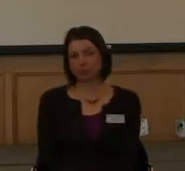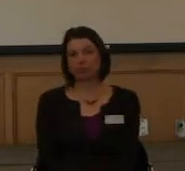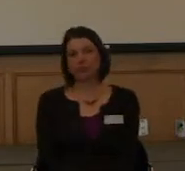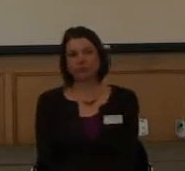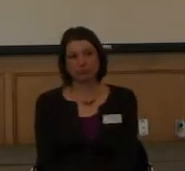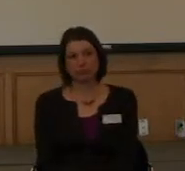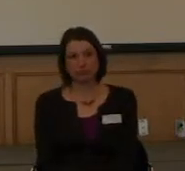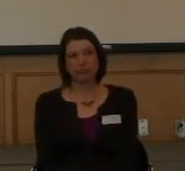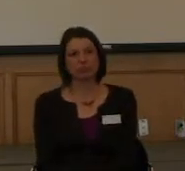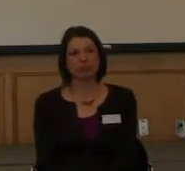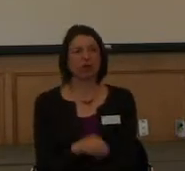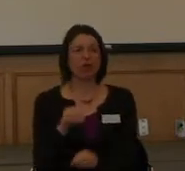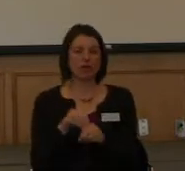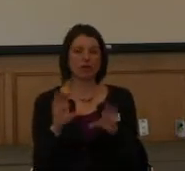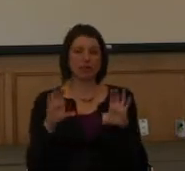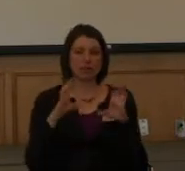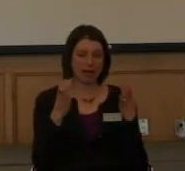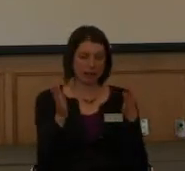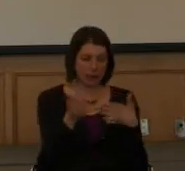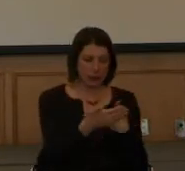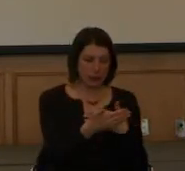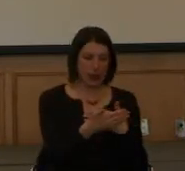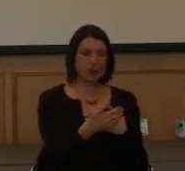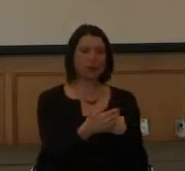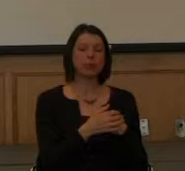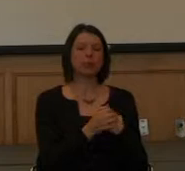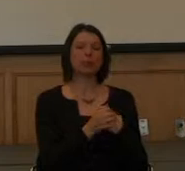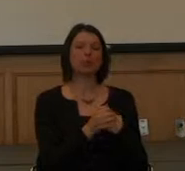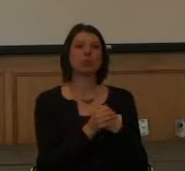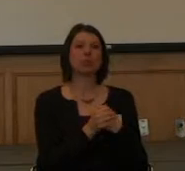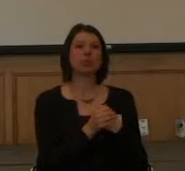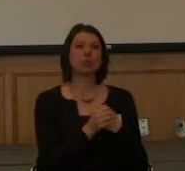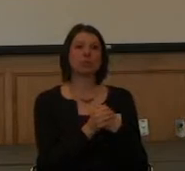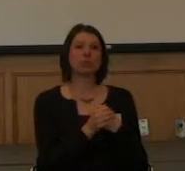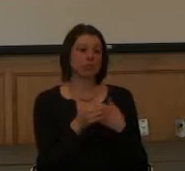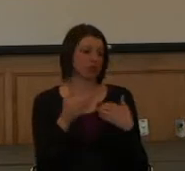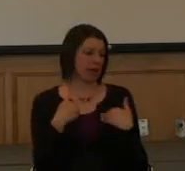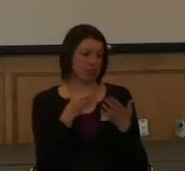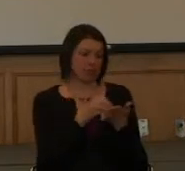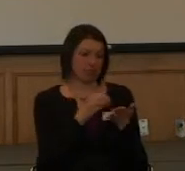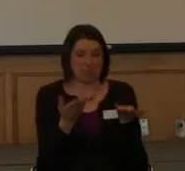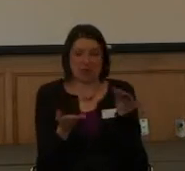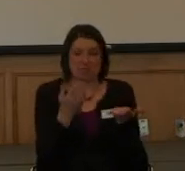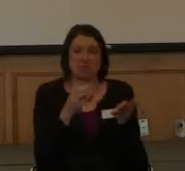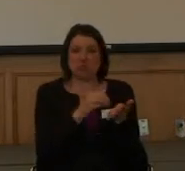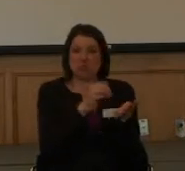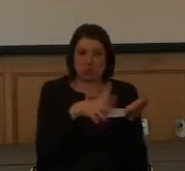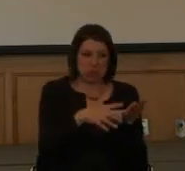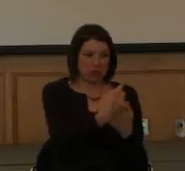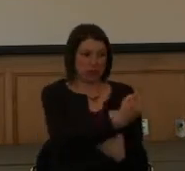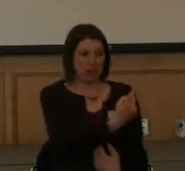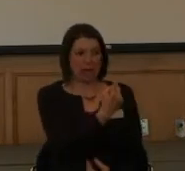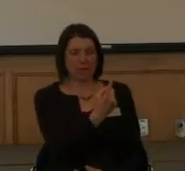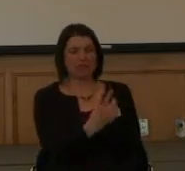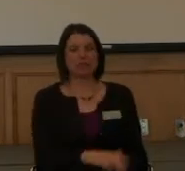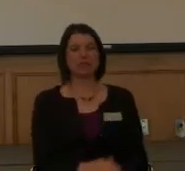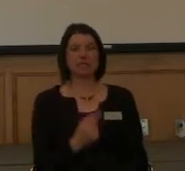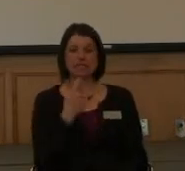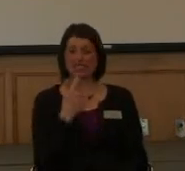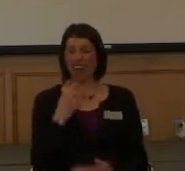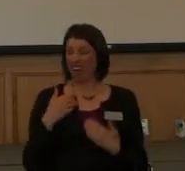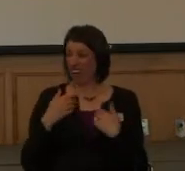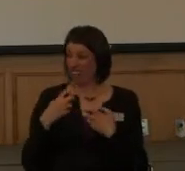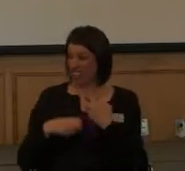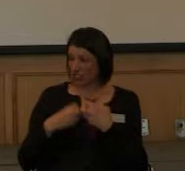So, being in the classroom, the, you know, if you have a student who comes to you and says, you know, I have this issue. Like